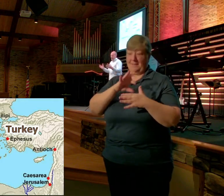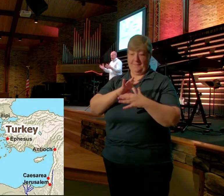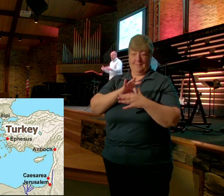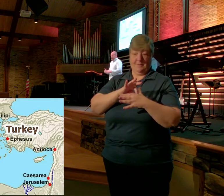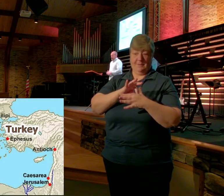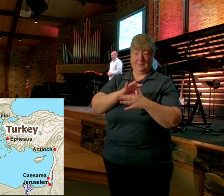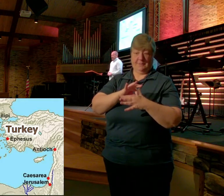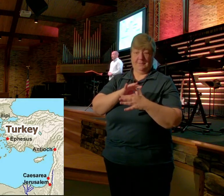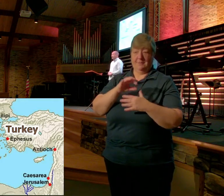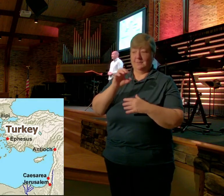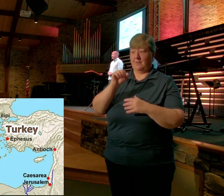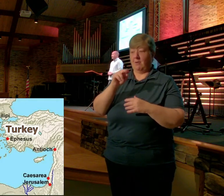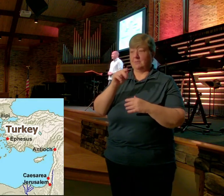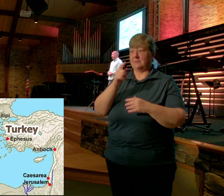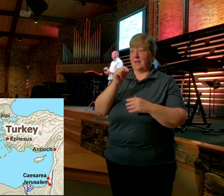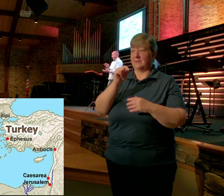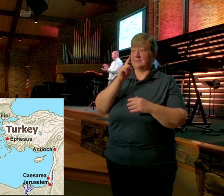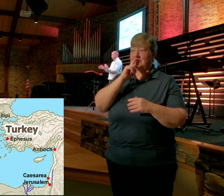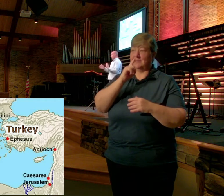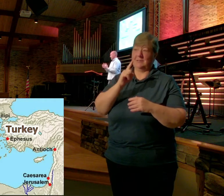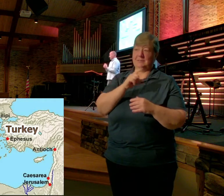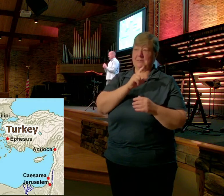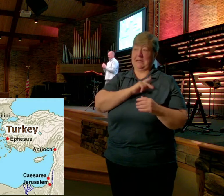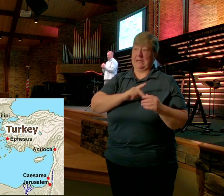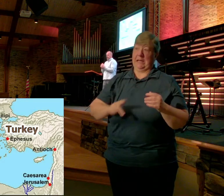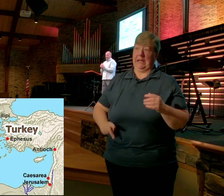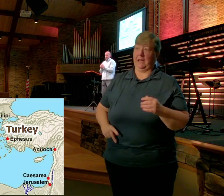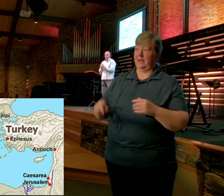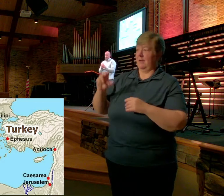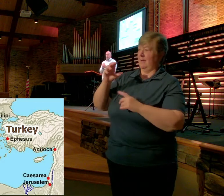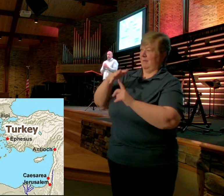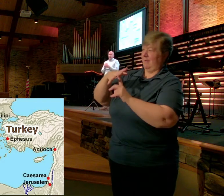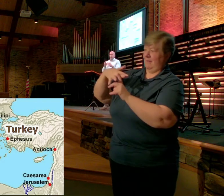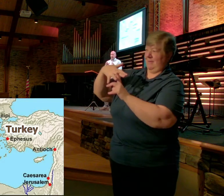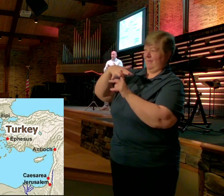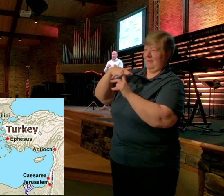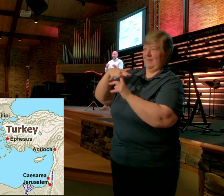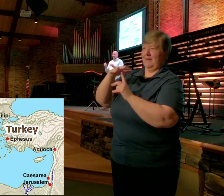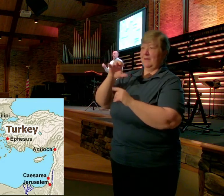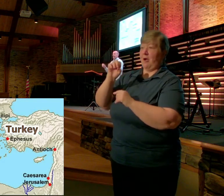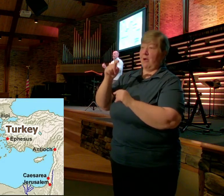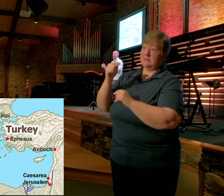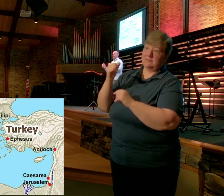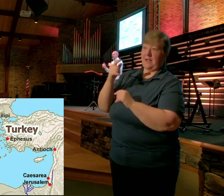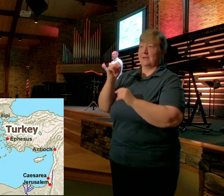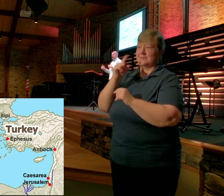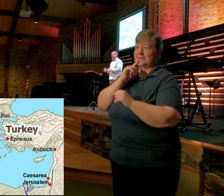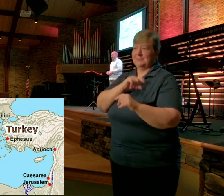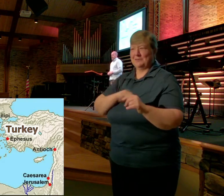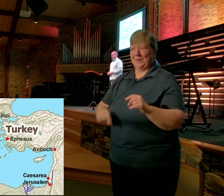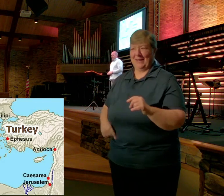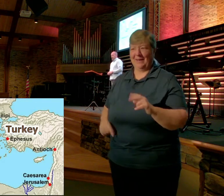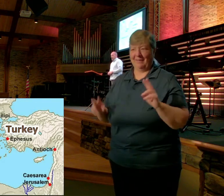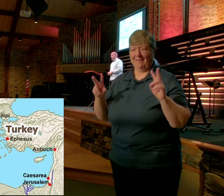is queen Ephesus was one of the largest cities in the ancient world About three to four hundred thousand people